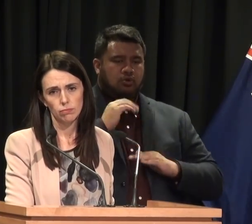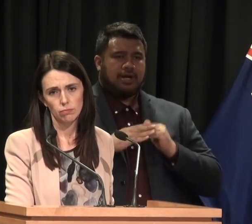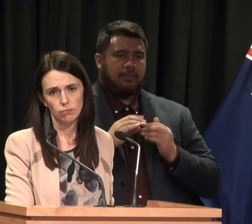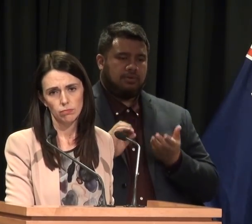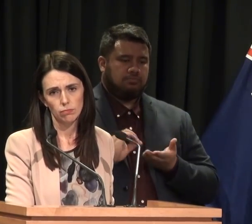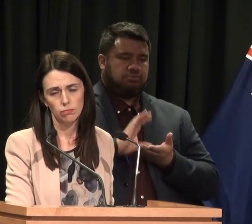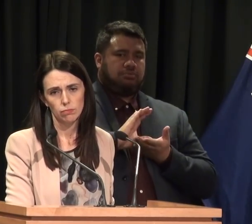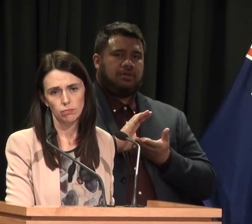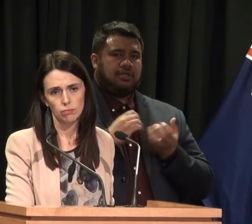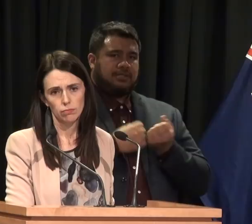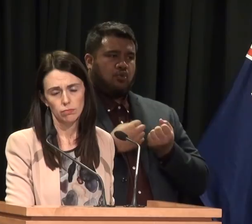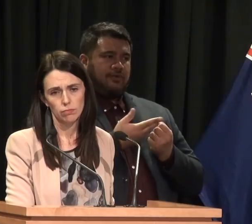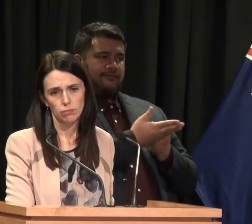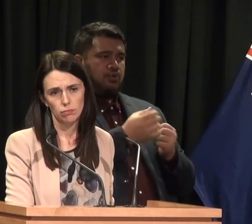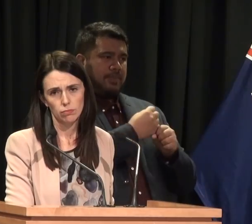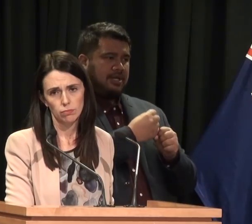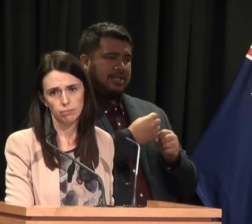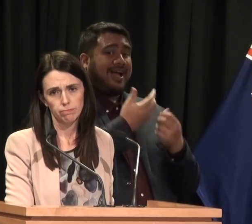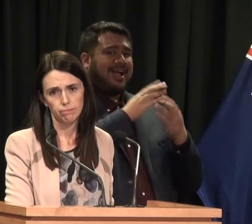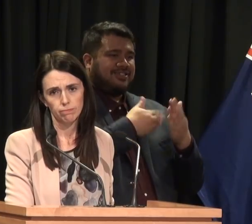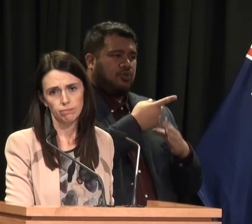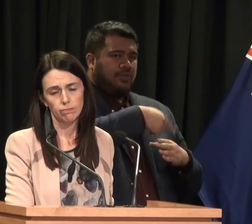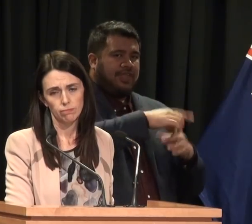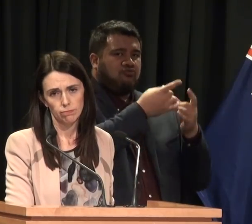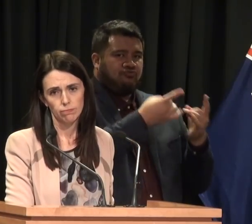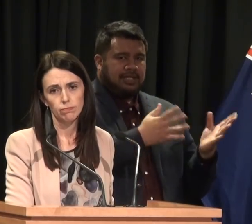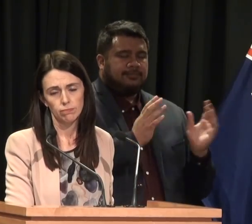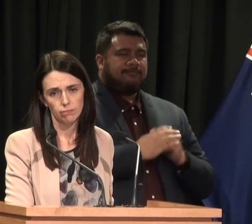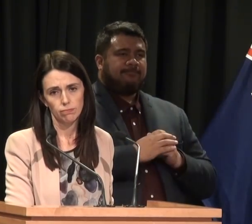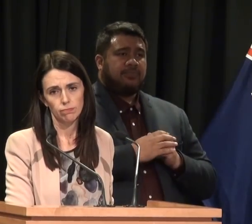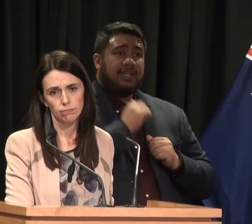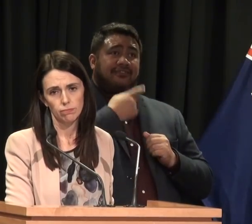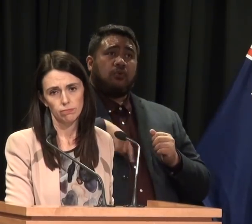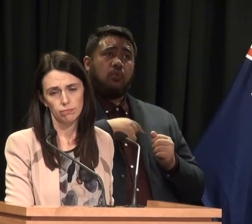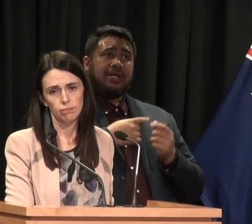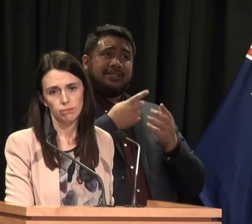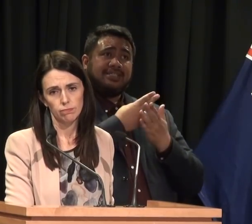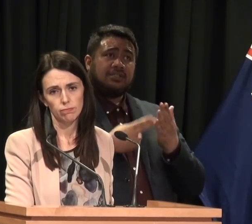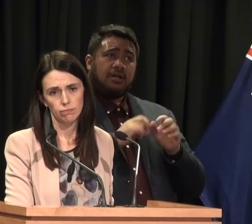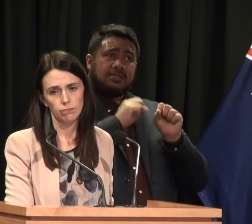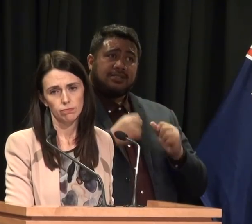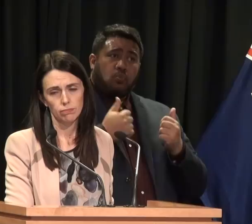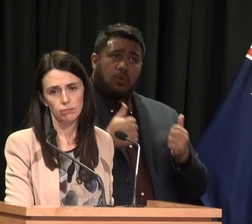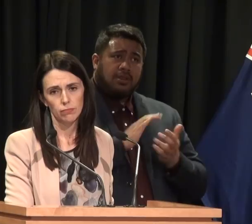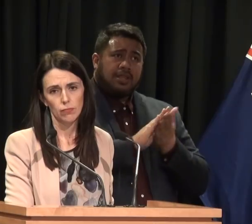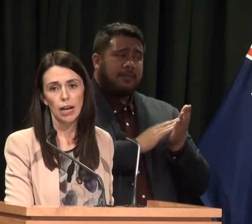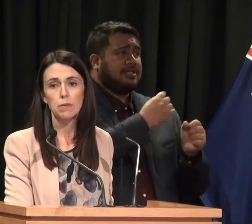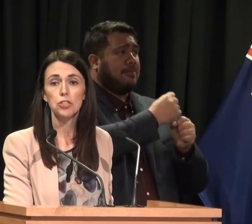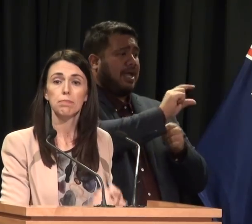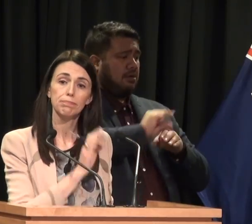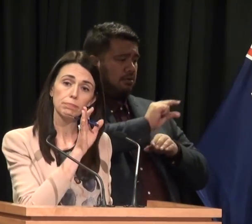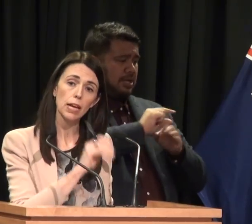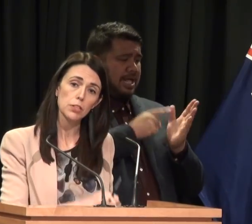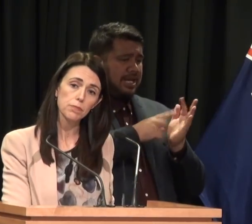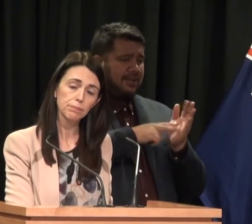backstop during that period. If we design the scheme well, I'm confident a bank levy should be able to handle it, but that's what we have to work through.